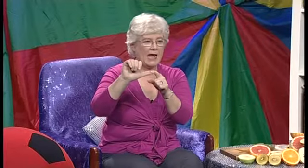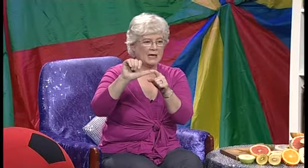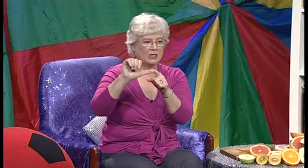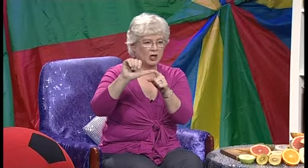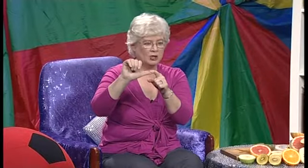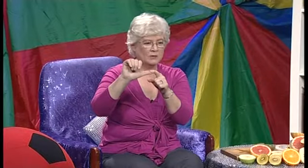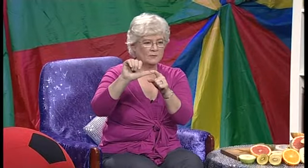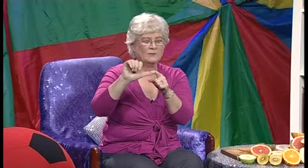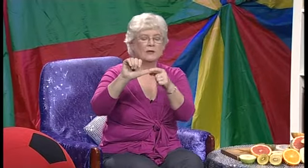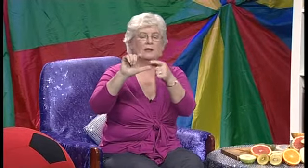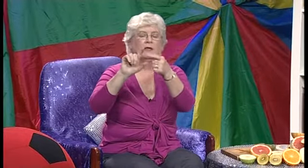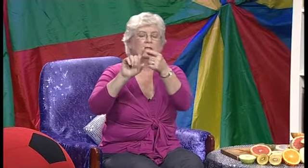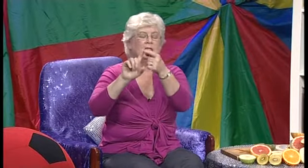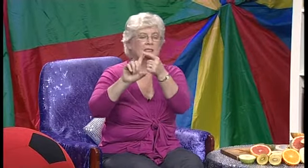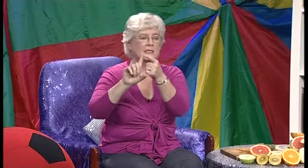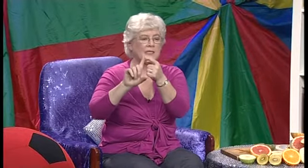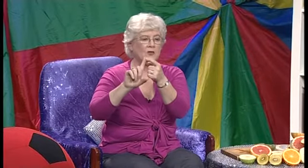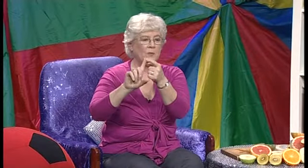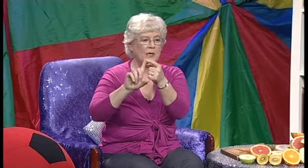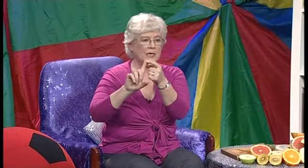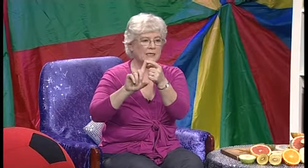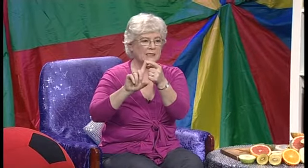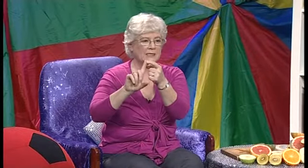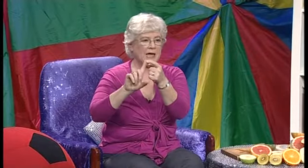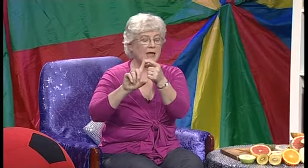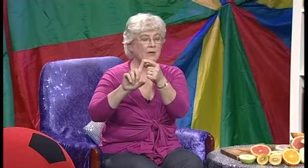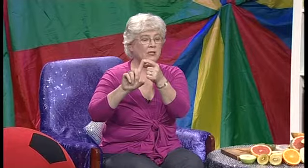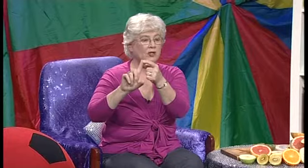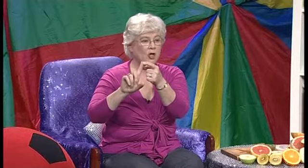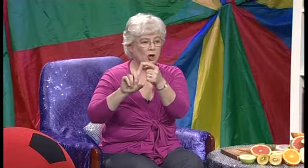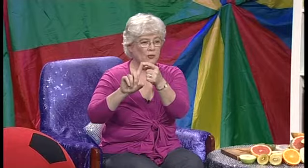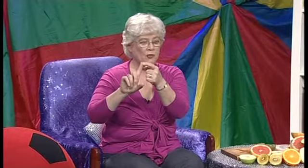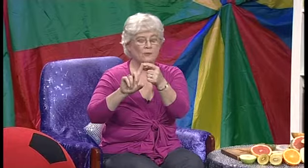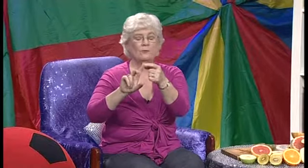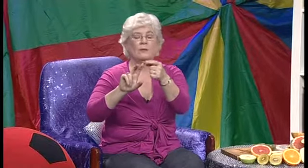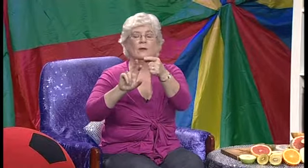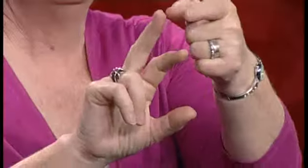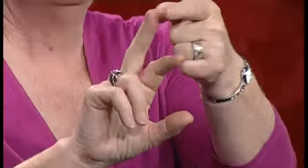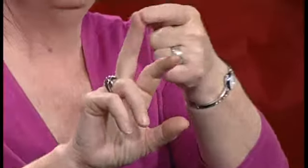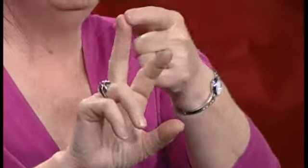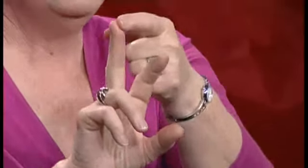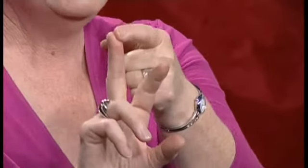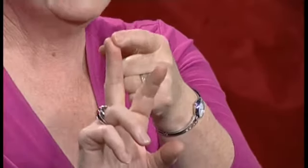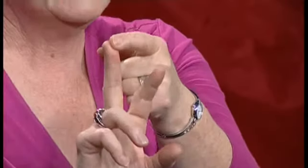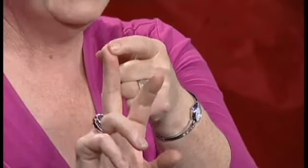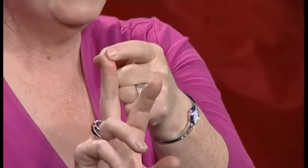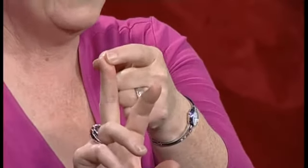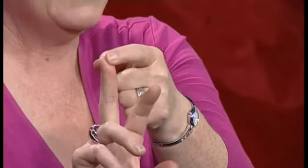Anton. This little piggy's name is Joan. This little piggy